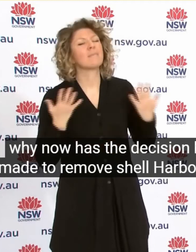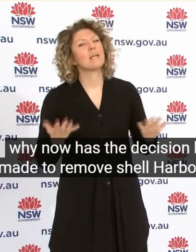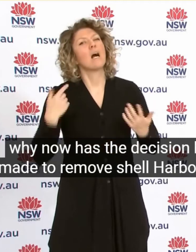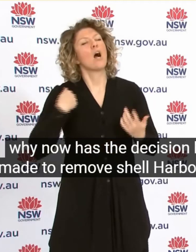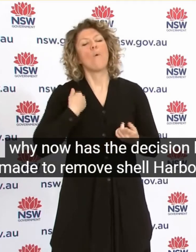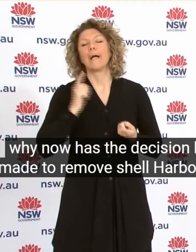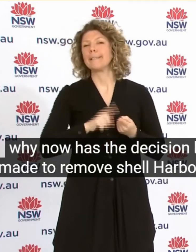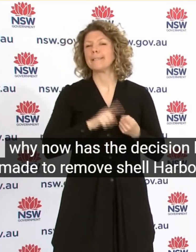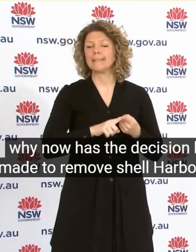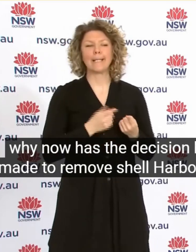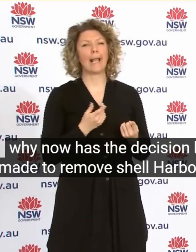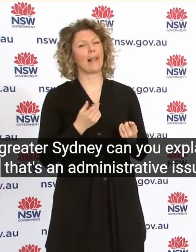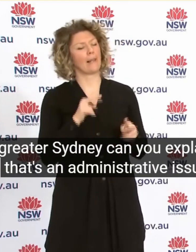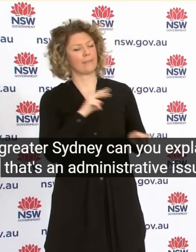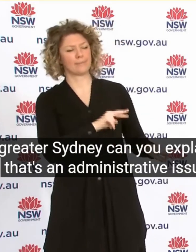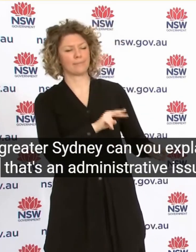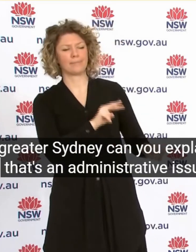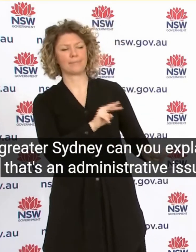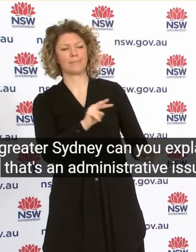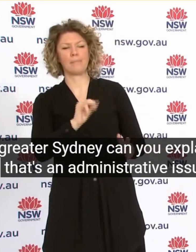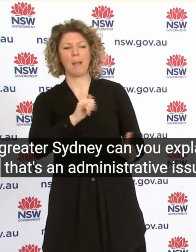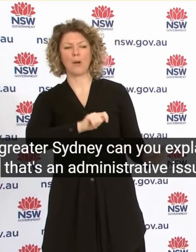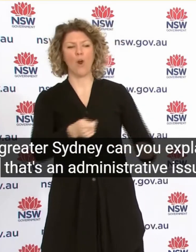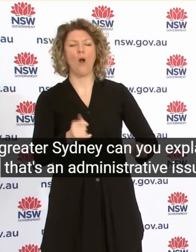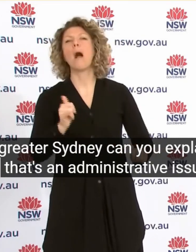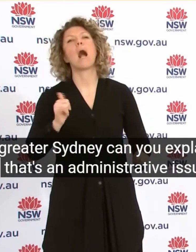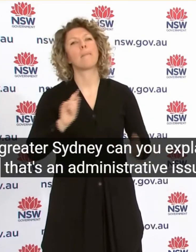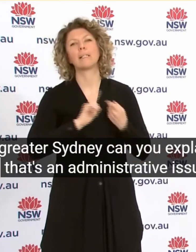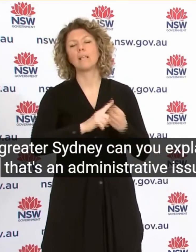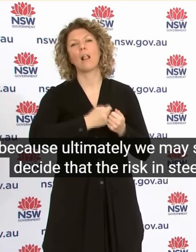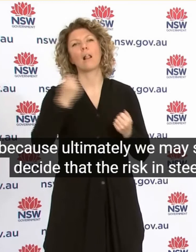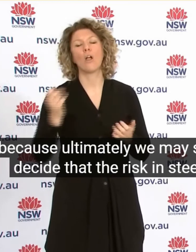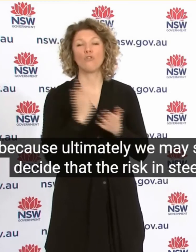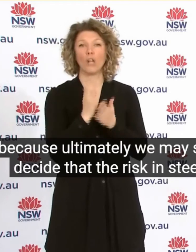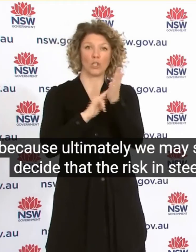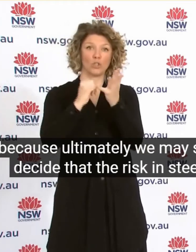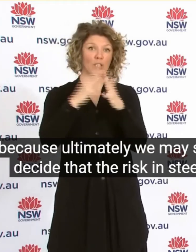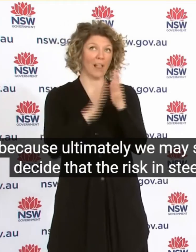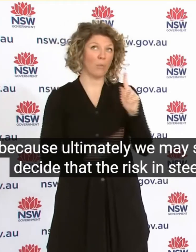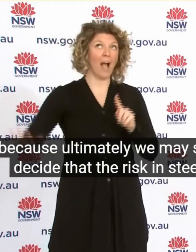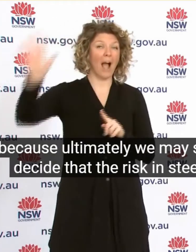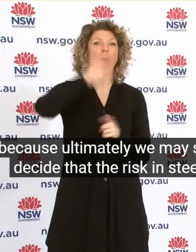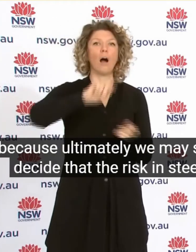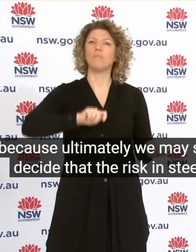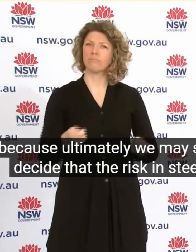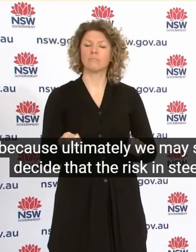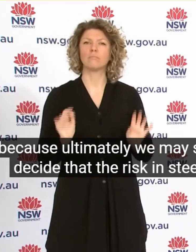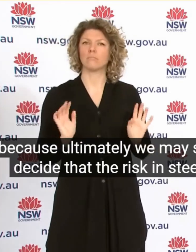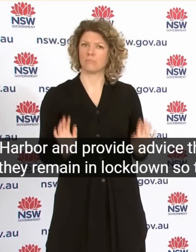ide That The Risk In Shell Harbour And Provide Advice That They Remain In Lockdown So The Reality Is The Whole State Is In Lockdown